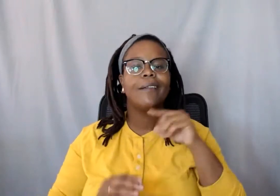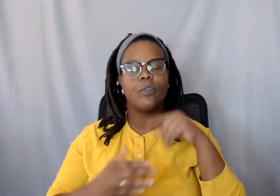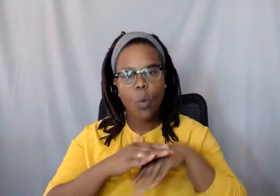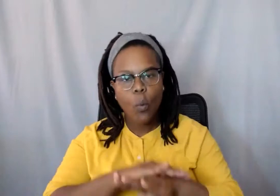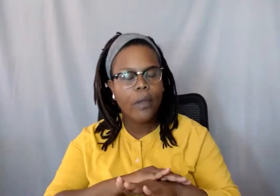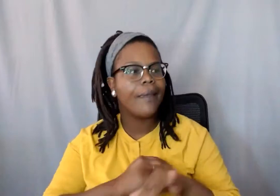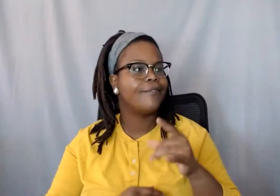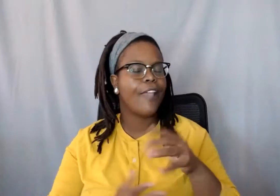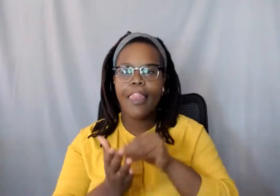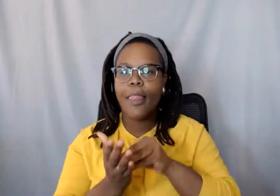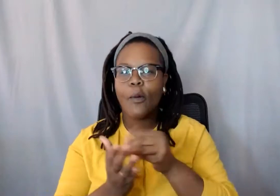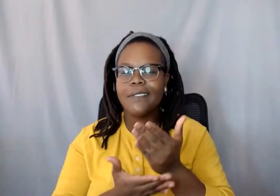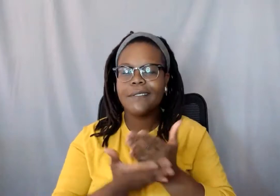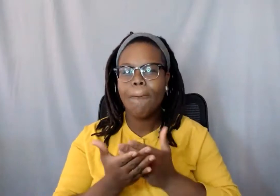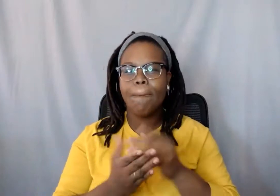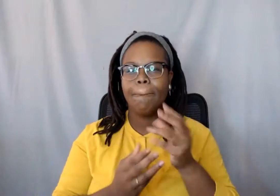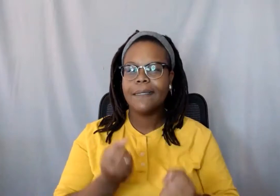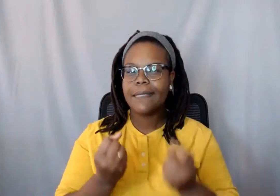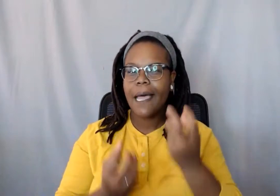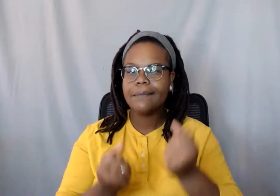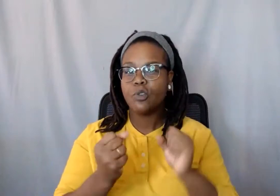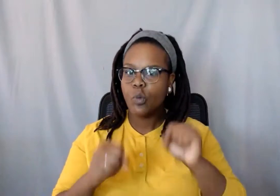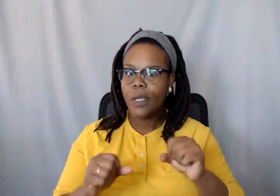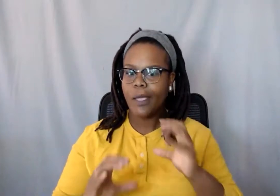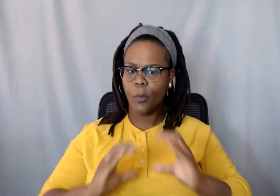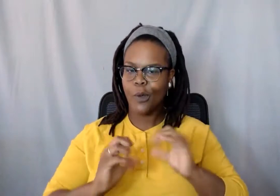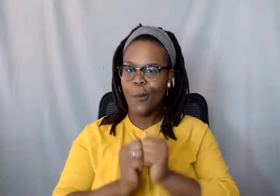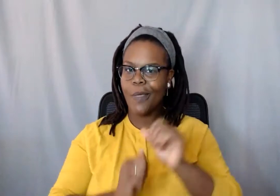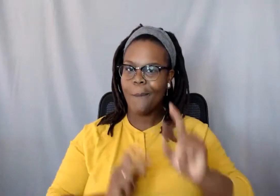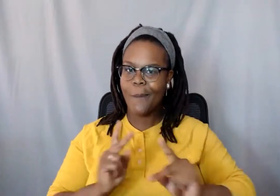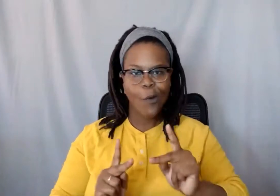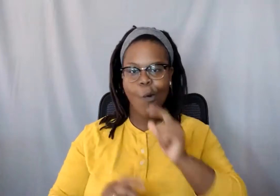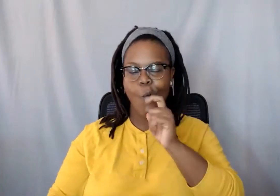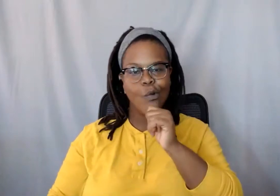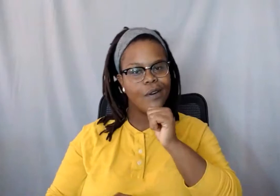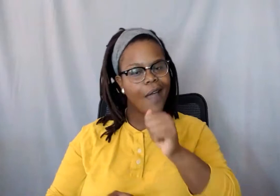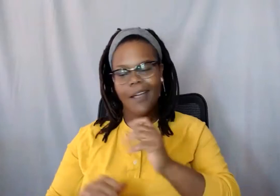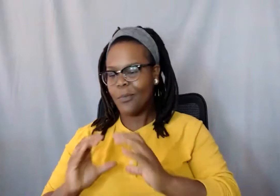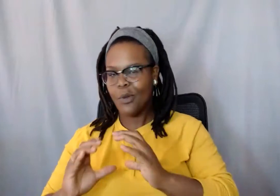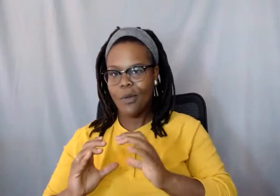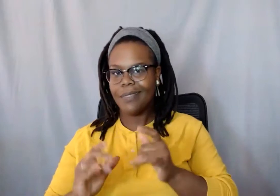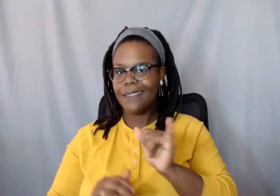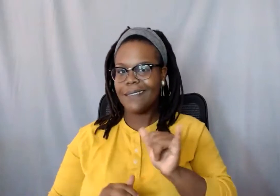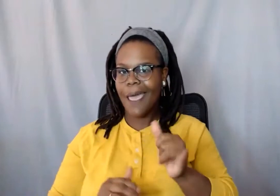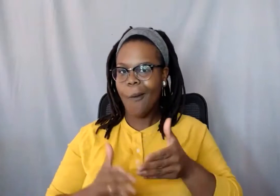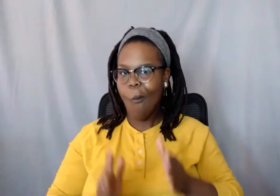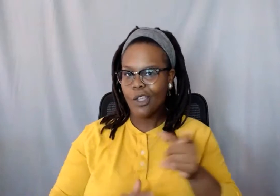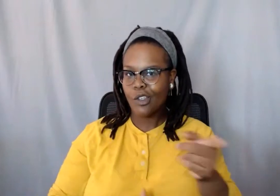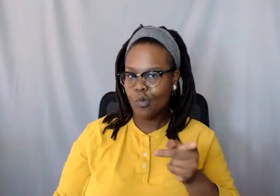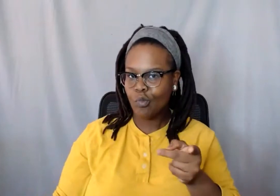sign so that you can communicate with people who don't communicate the way you do. And that's really unique. And then I also